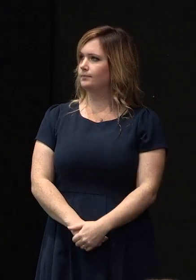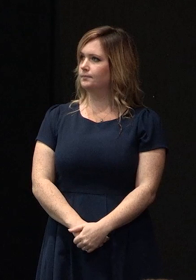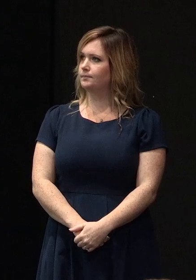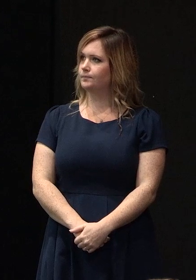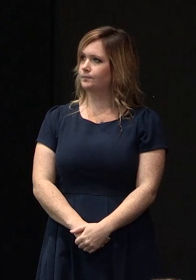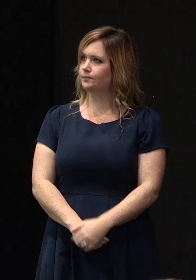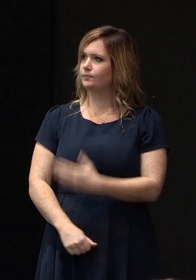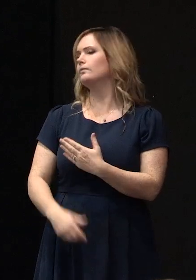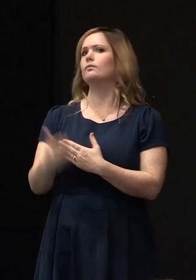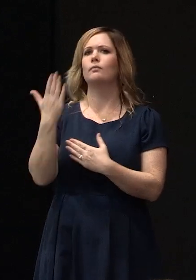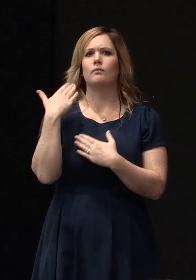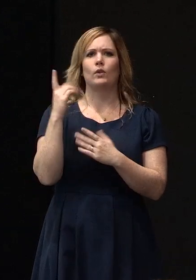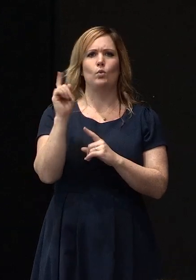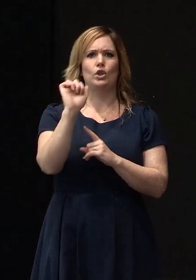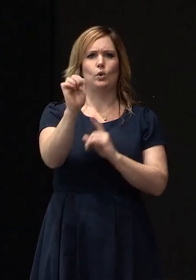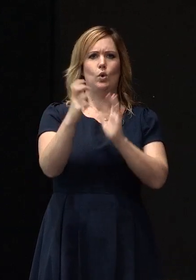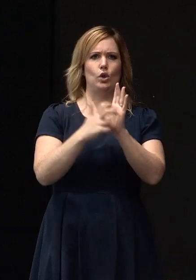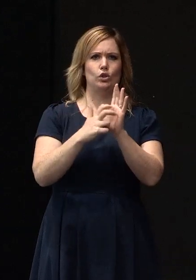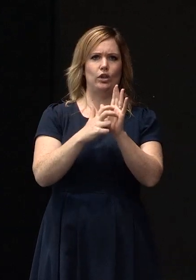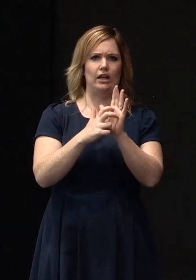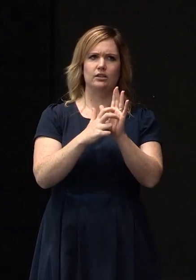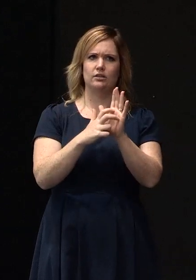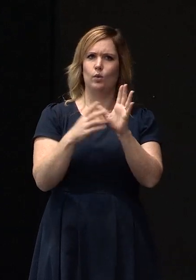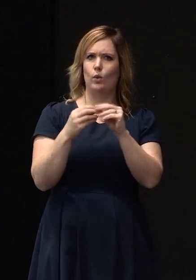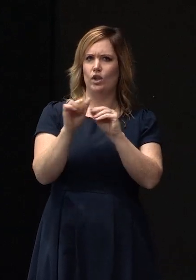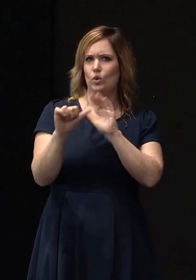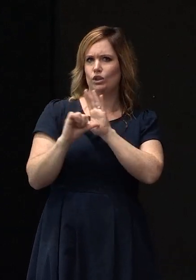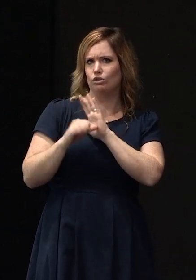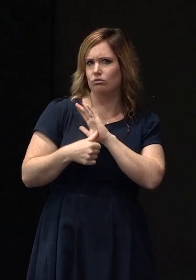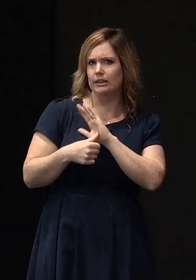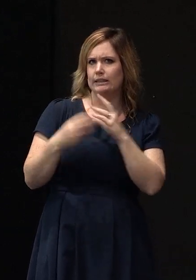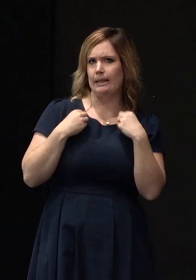I don't know what your contract is like with your insurer so